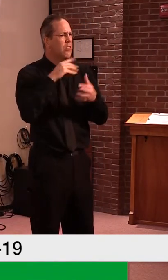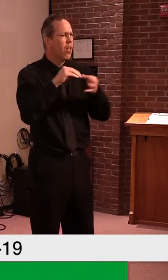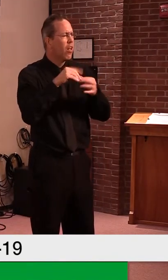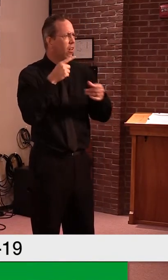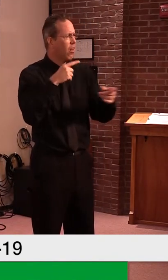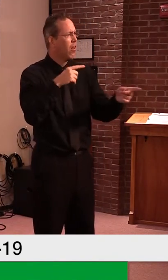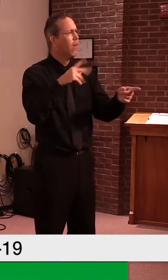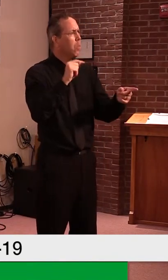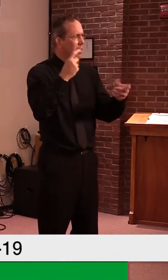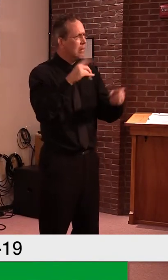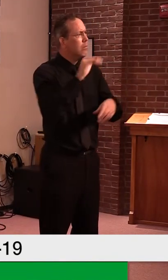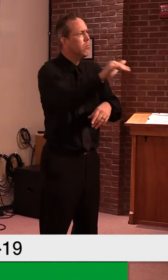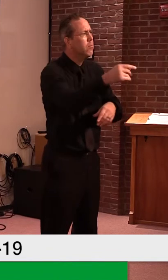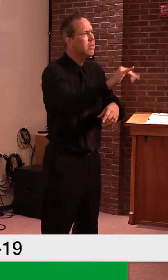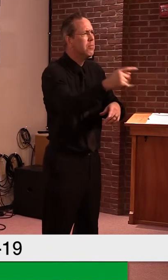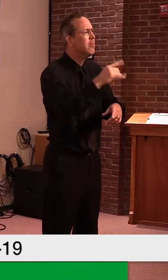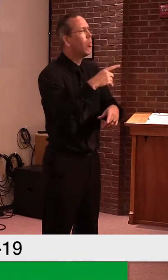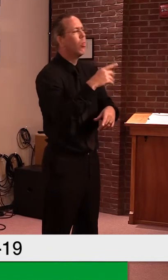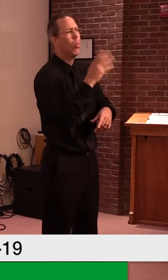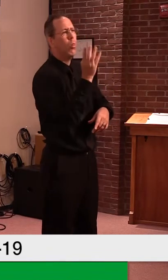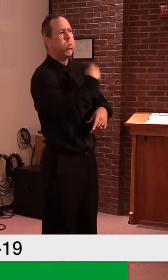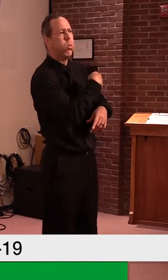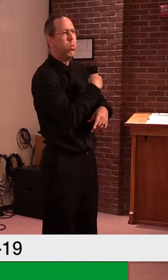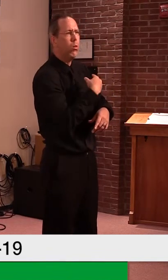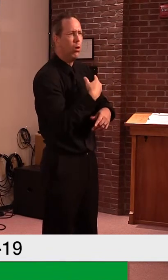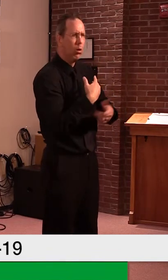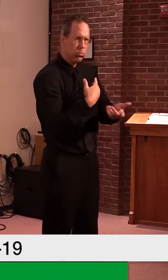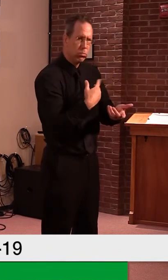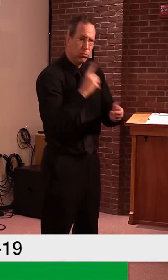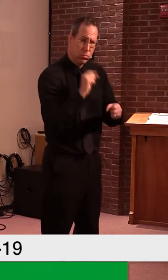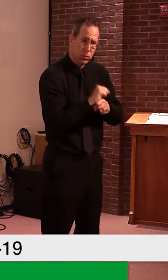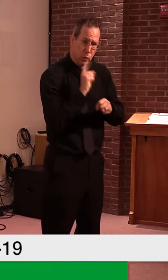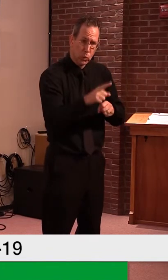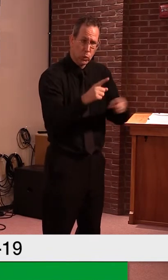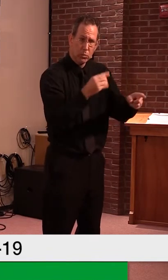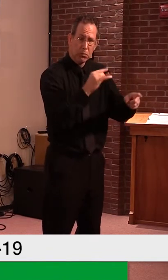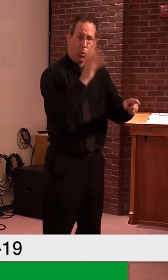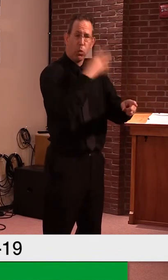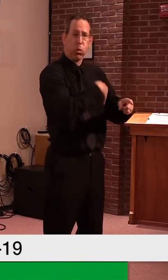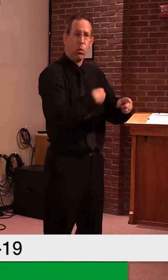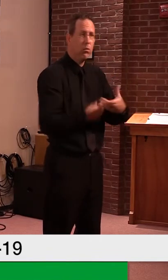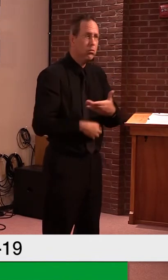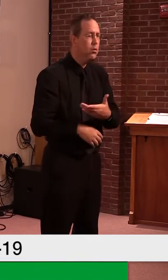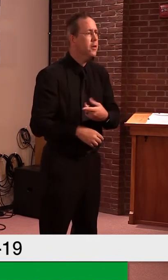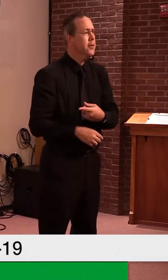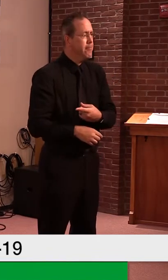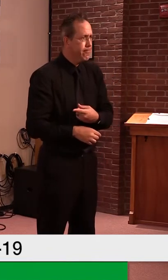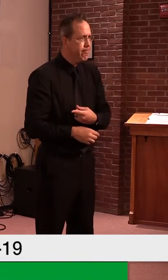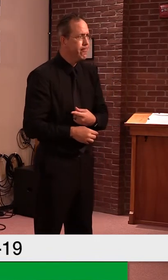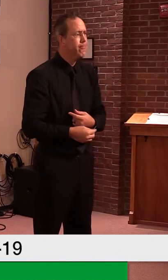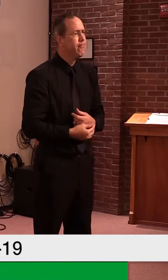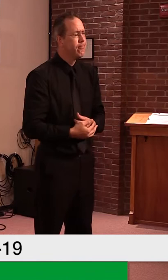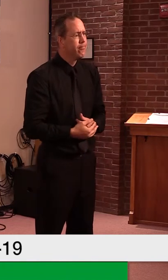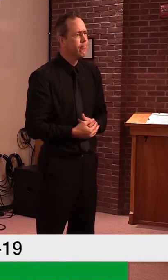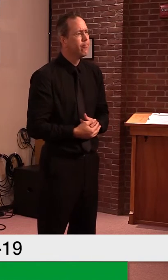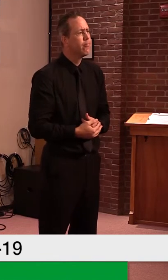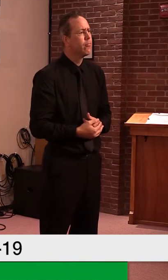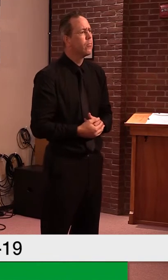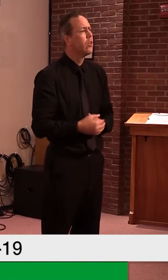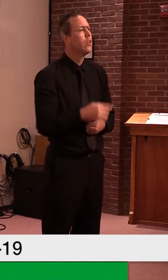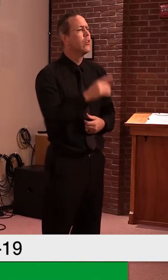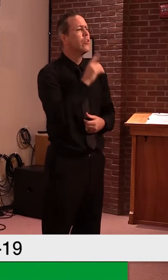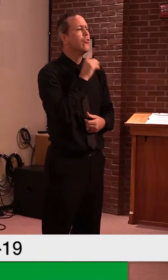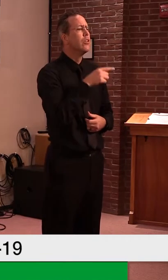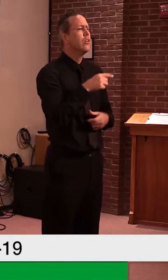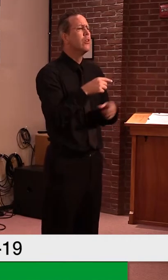Colin, answered your own question when you said, uh, the contractor shall follow all Vermont rules, regulations, those